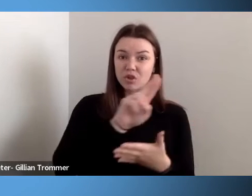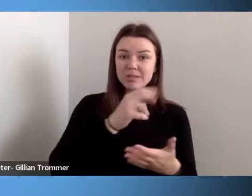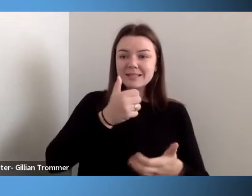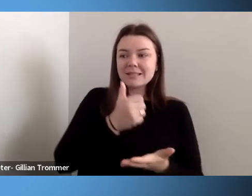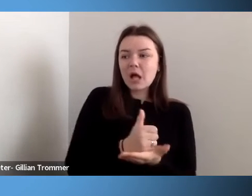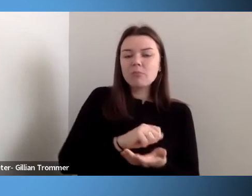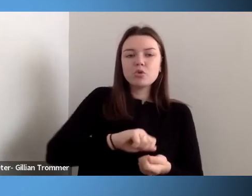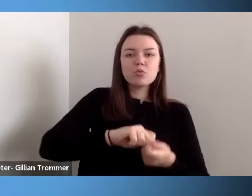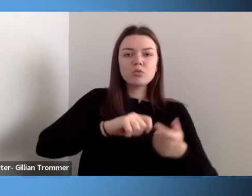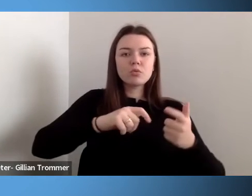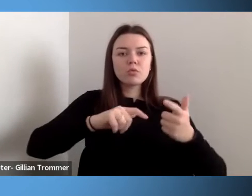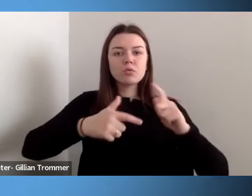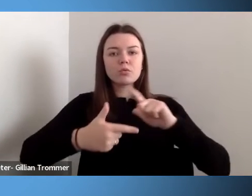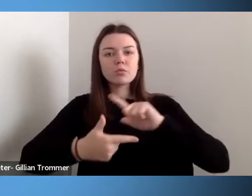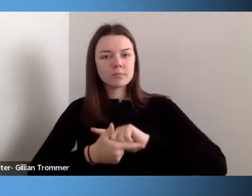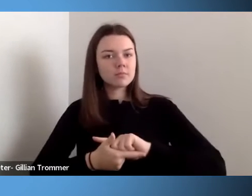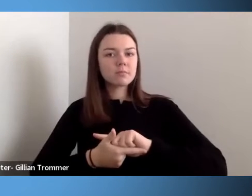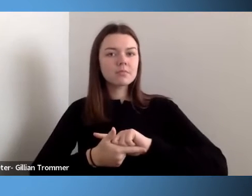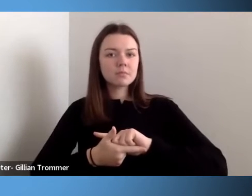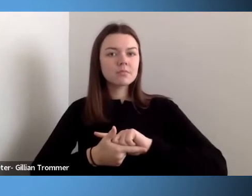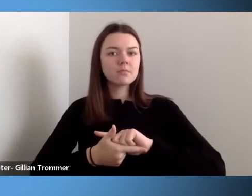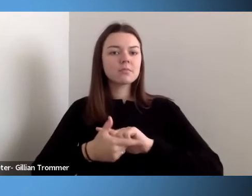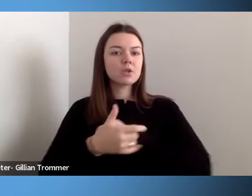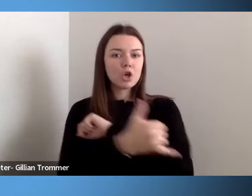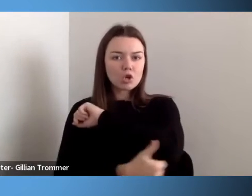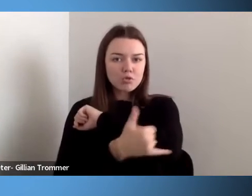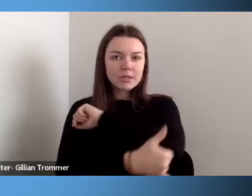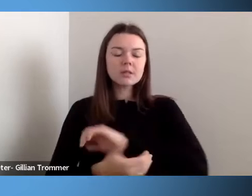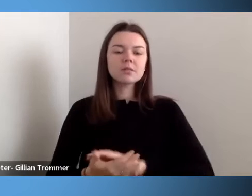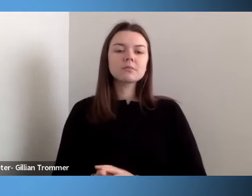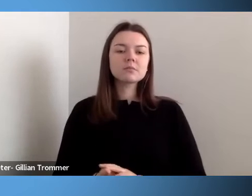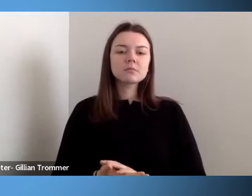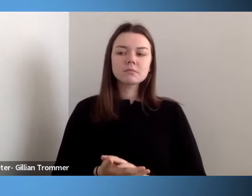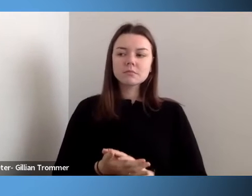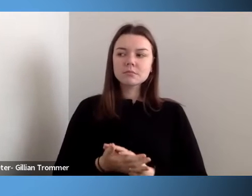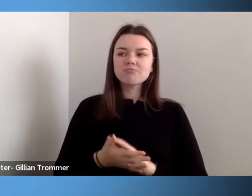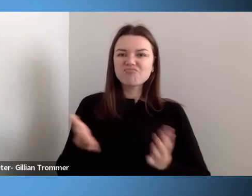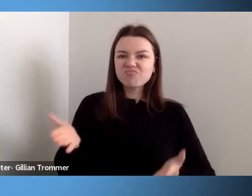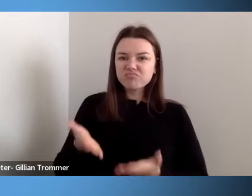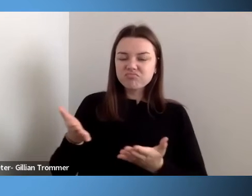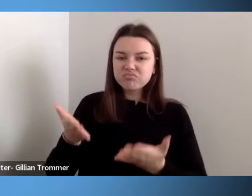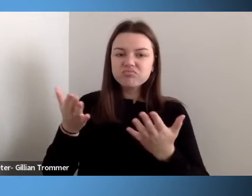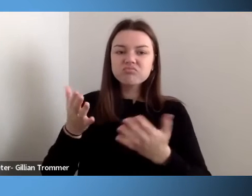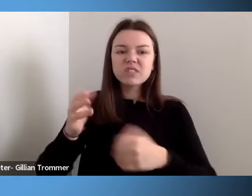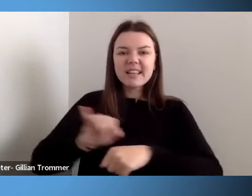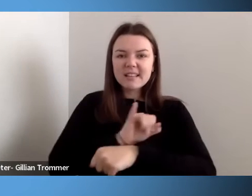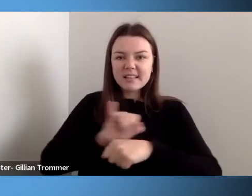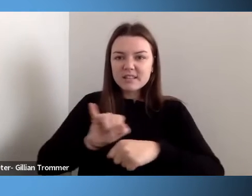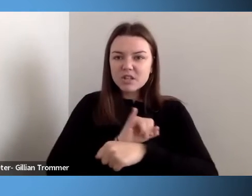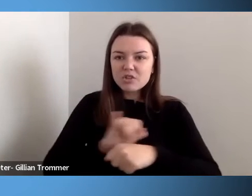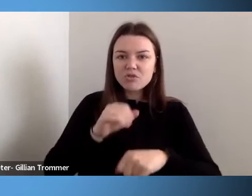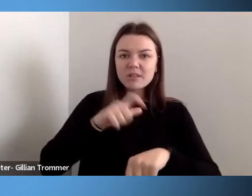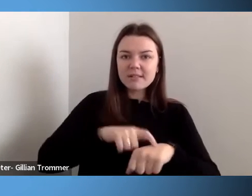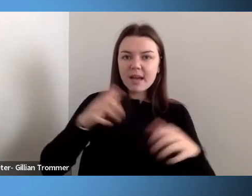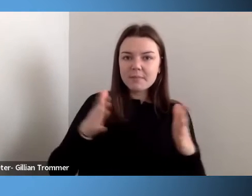They have helped propel us into the industrial age, build roads, bridges, and